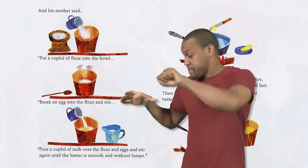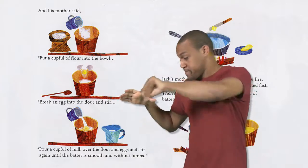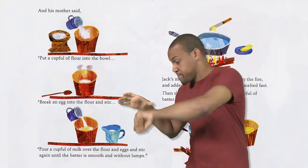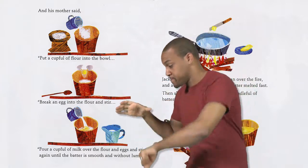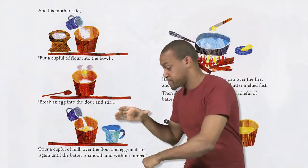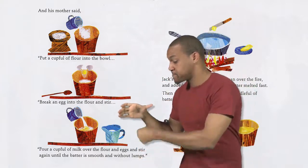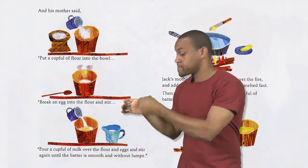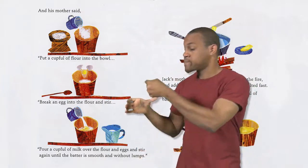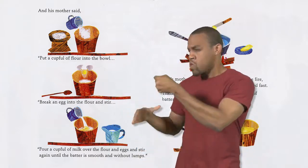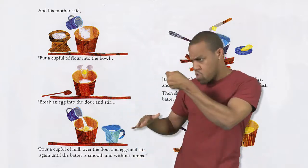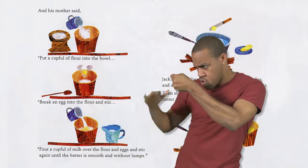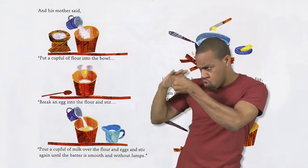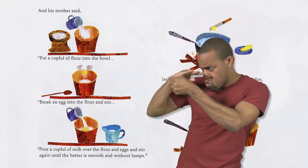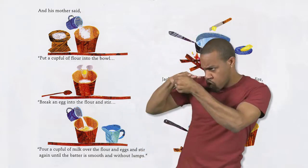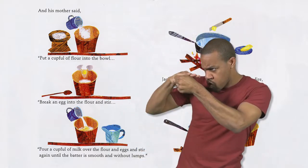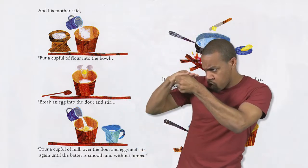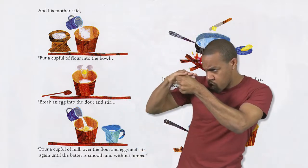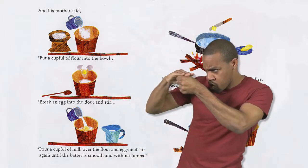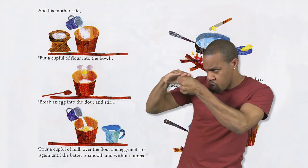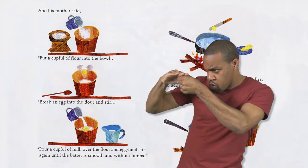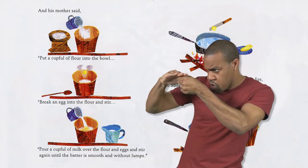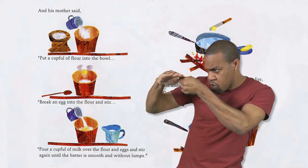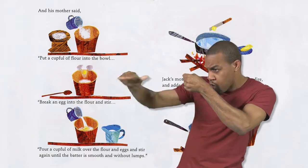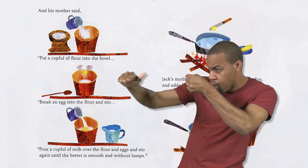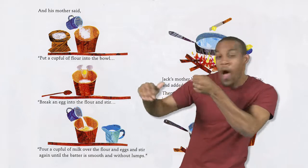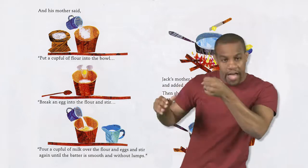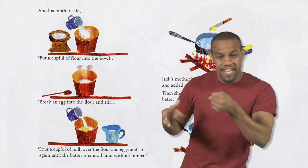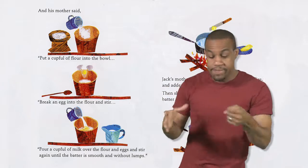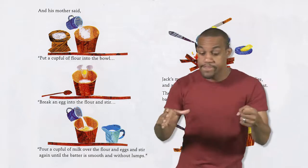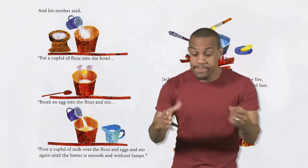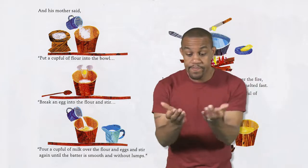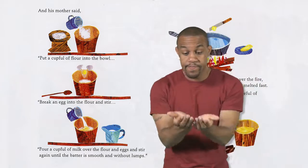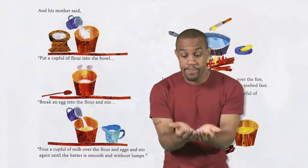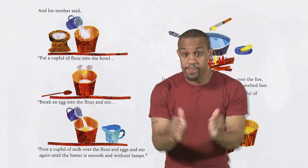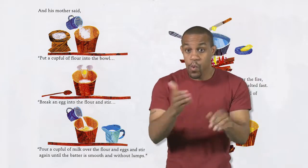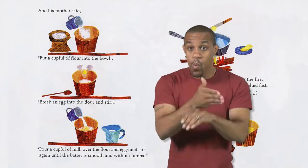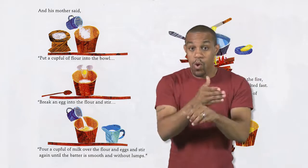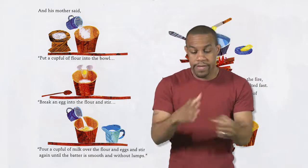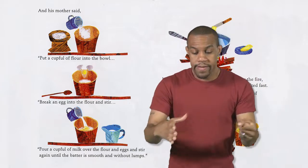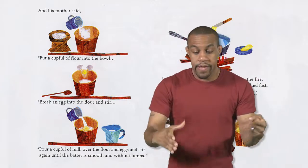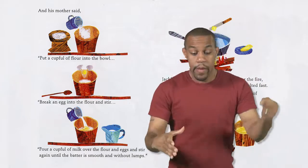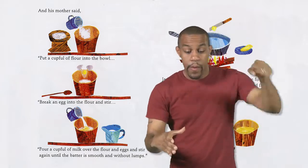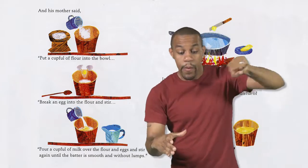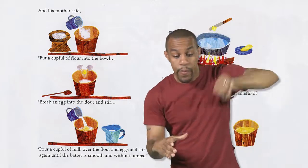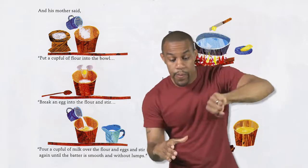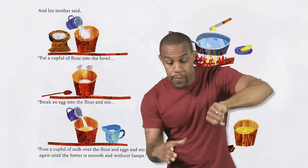Put a cup full of flour into the bowl Break an egg into the flour and stir